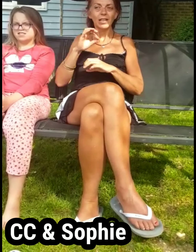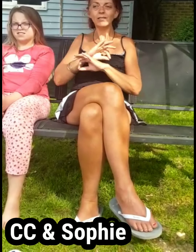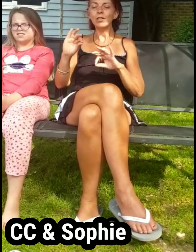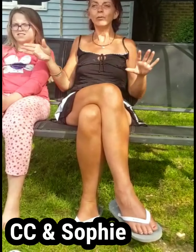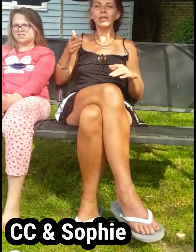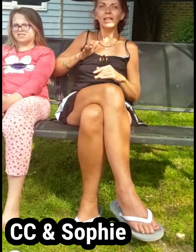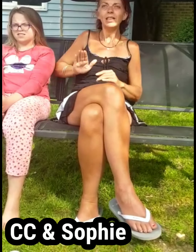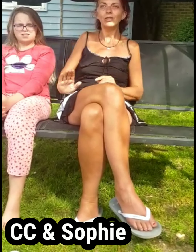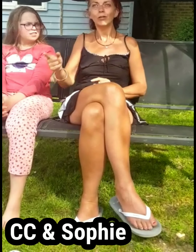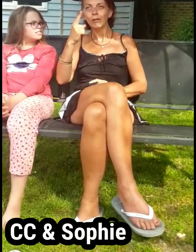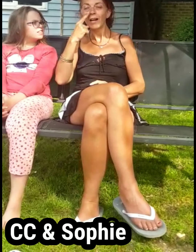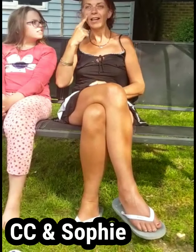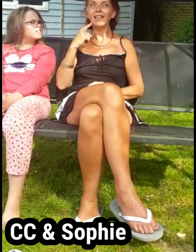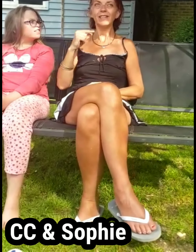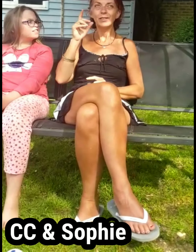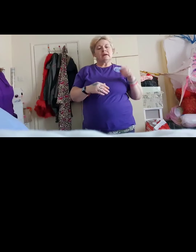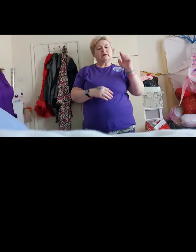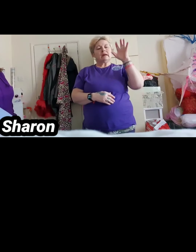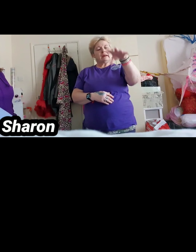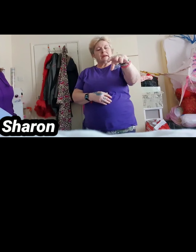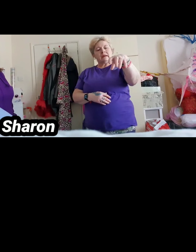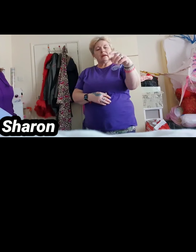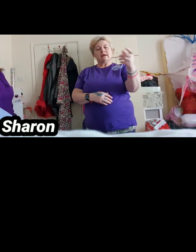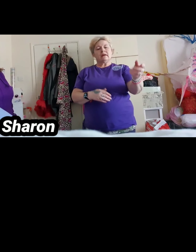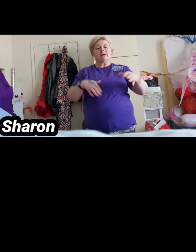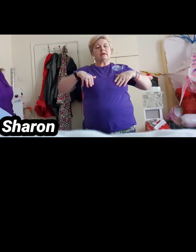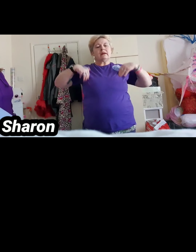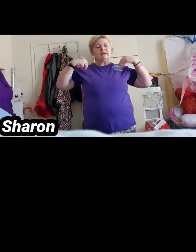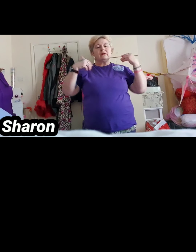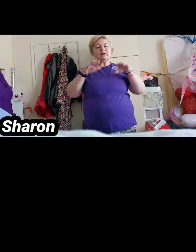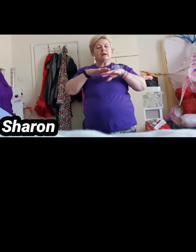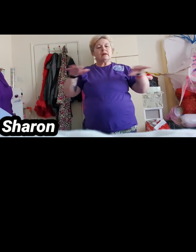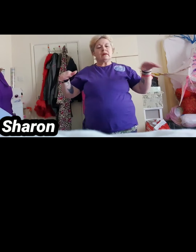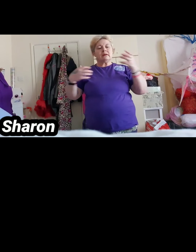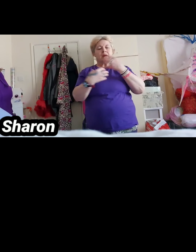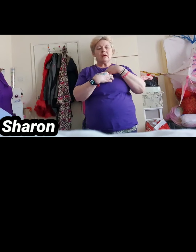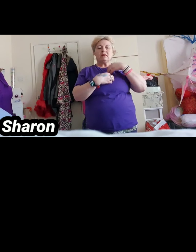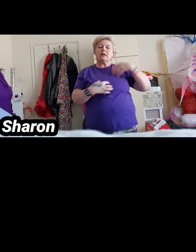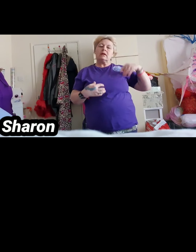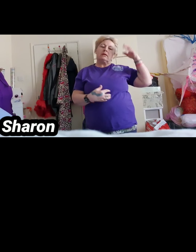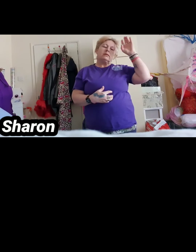find there's no need to cry And this place, you feel there's no hurt or sorrow